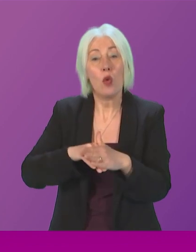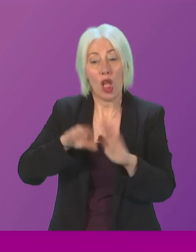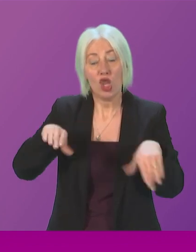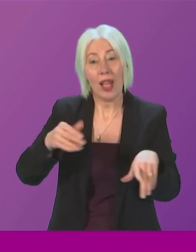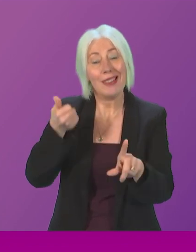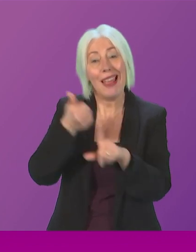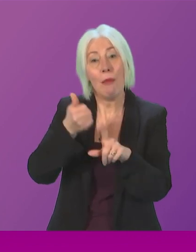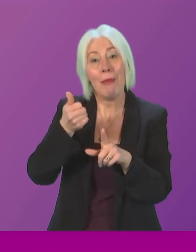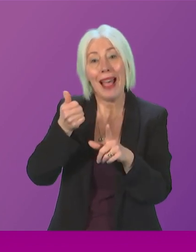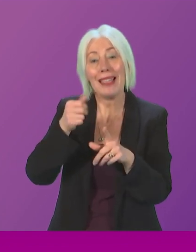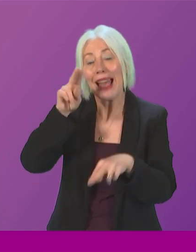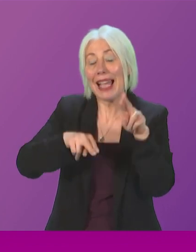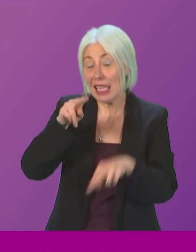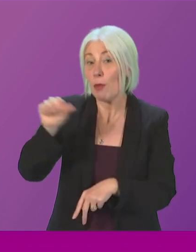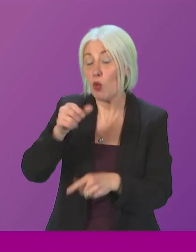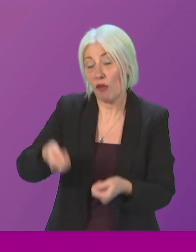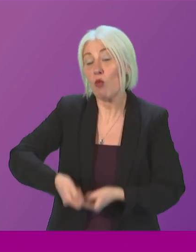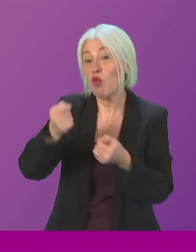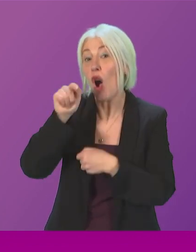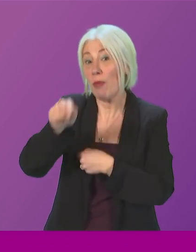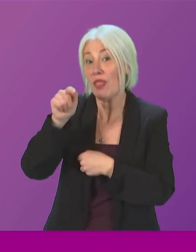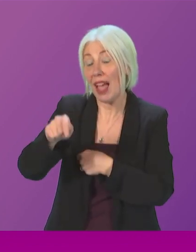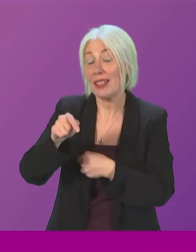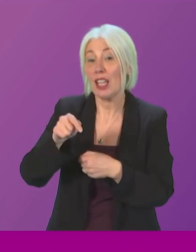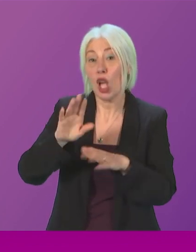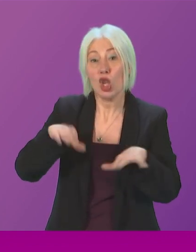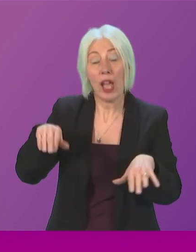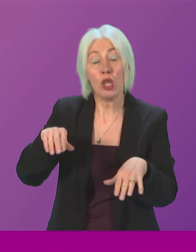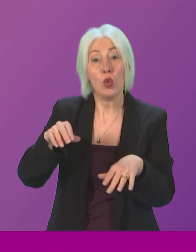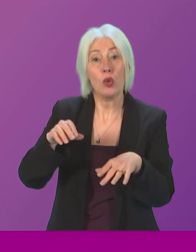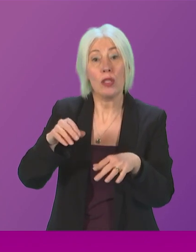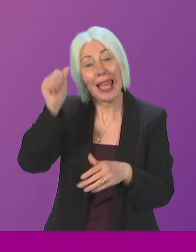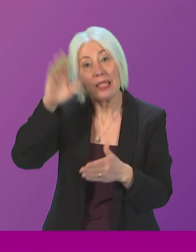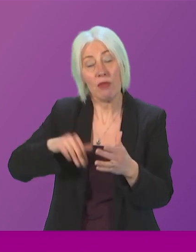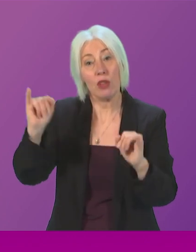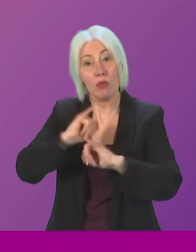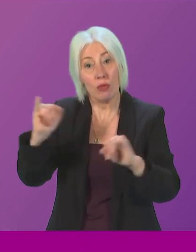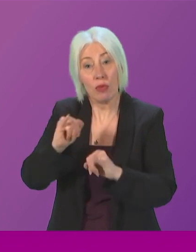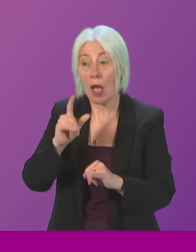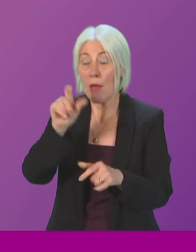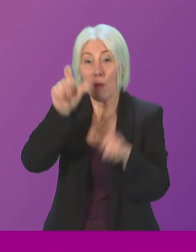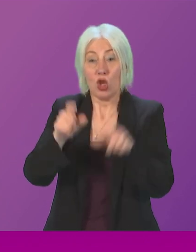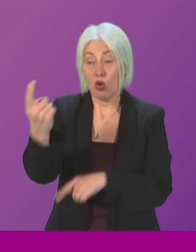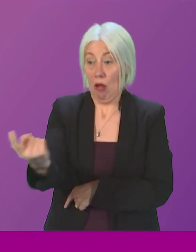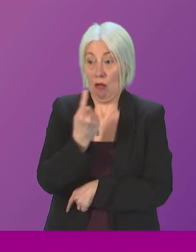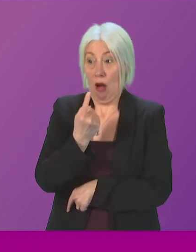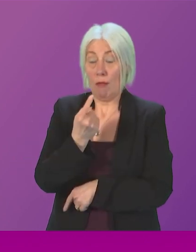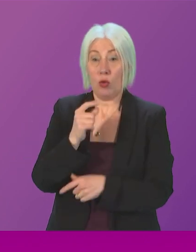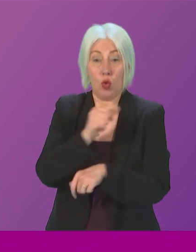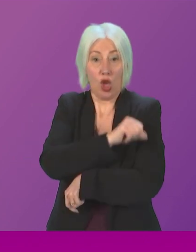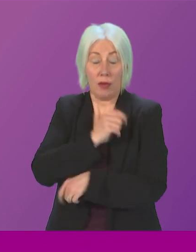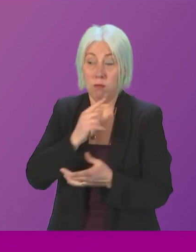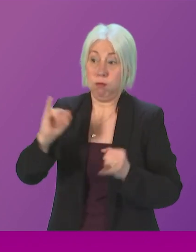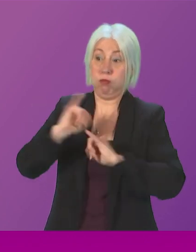would have flagged that adverse childhood experiences often present as a crisis on hospital presentation